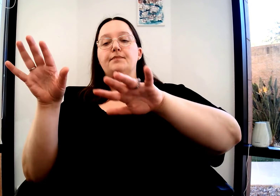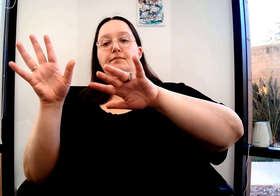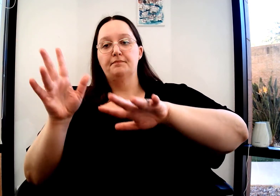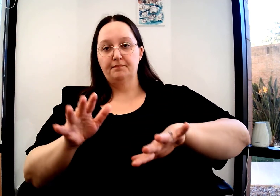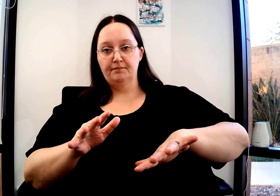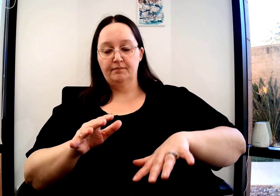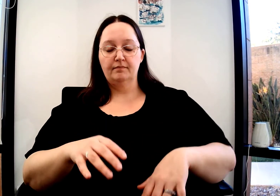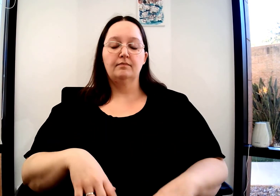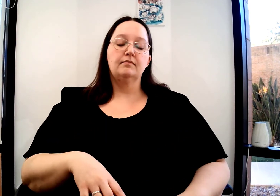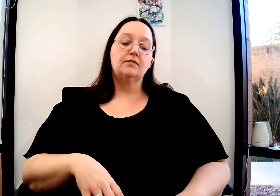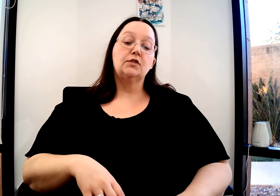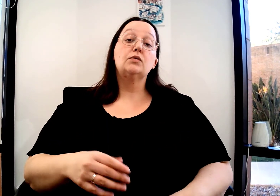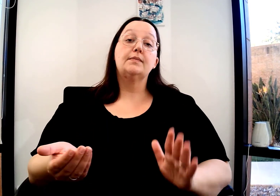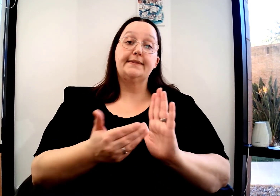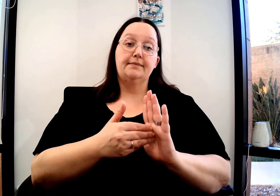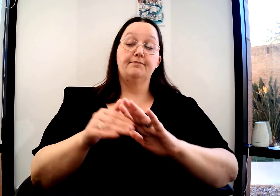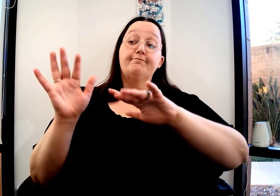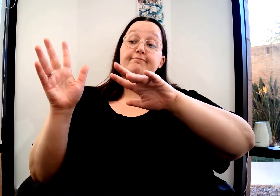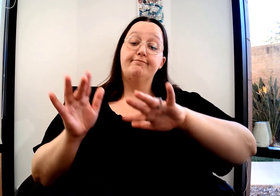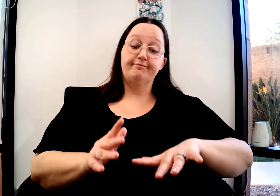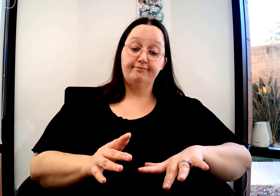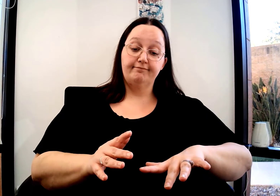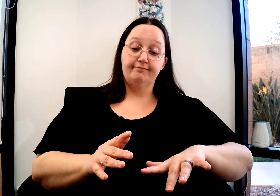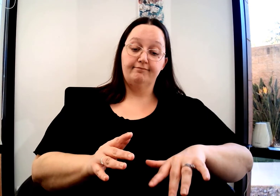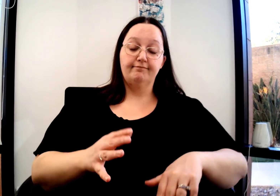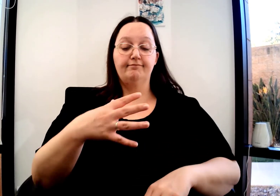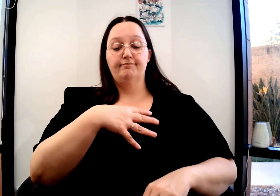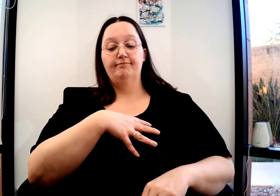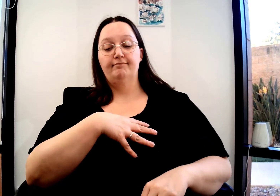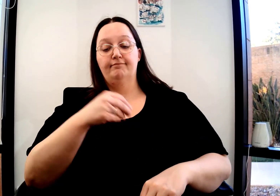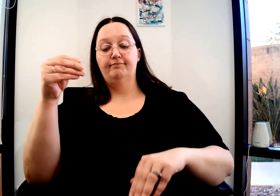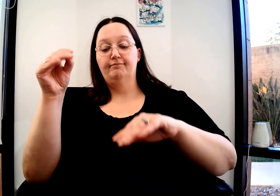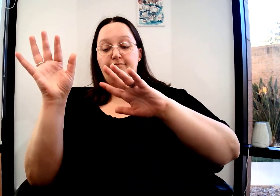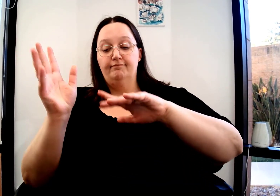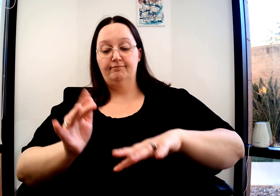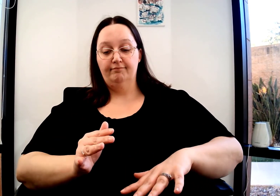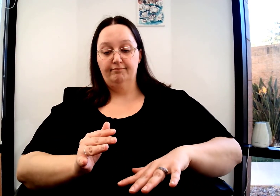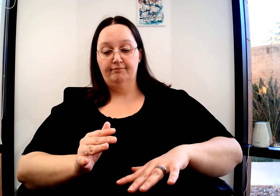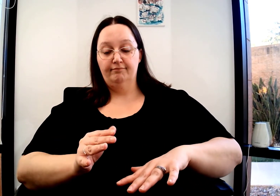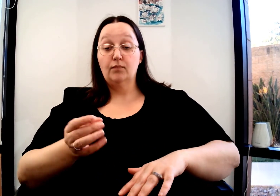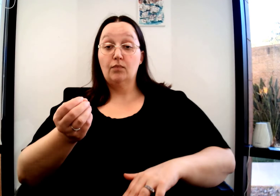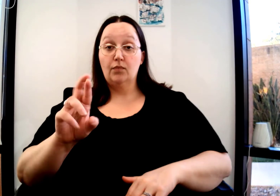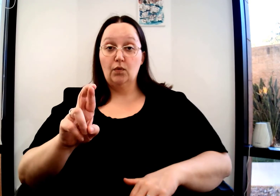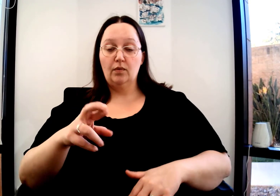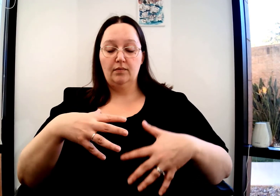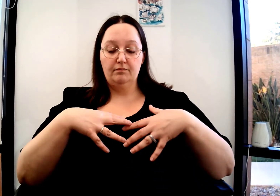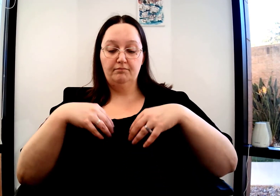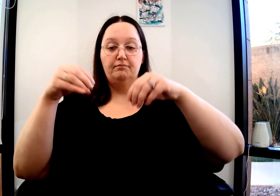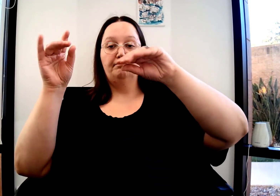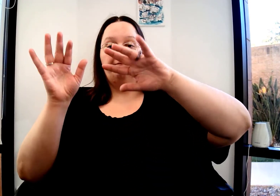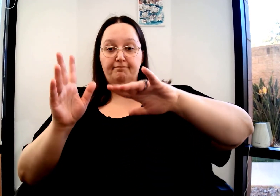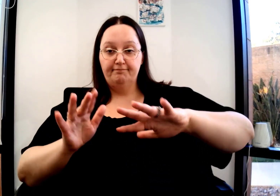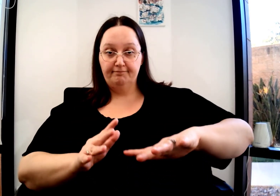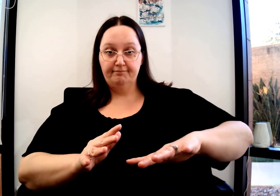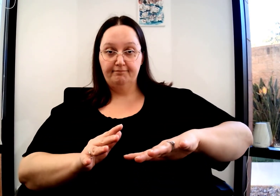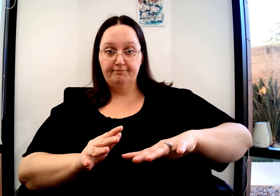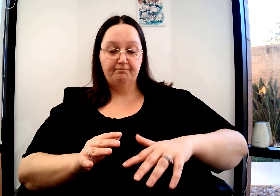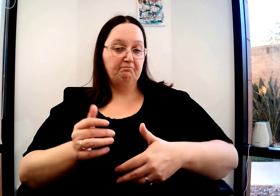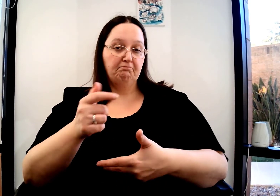So again, white and then wiggle. So again, wiggle without the white. Sign white one-handed then wiggle. Or sign